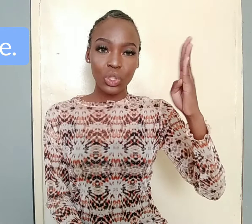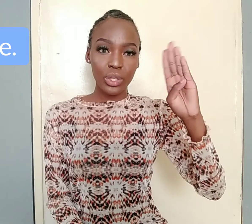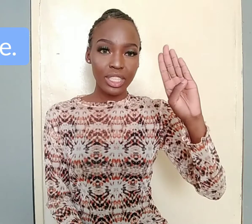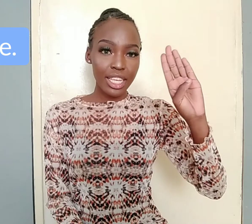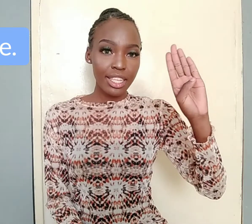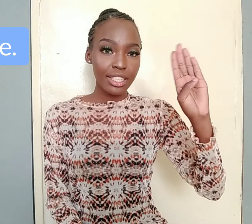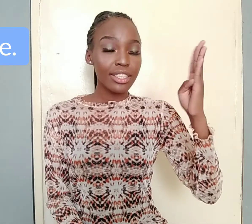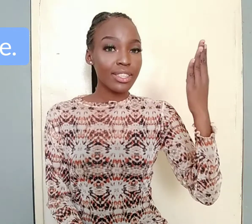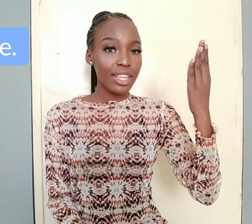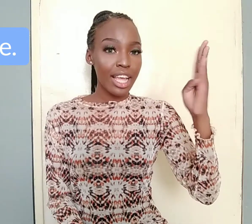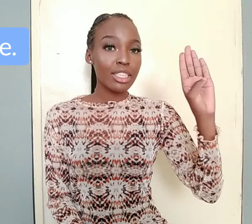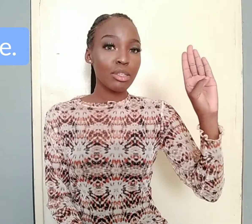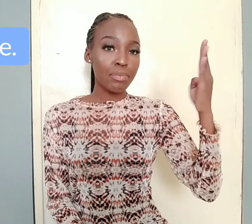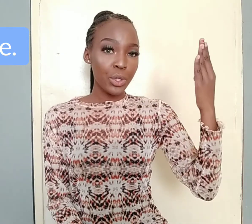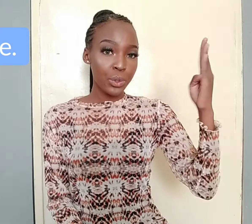twist it. So that's blue.